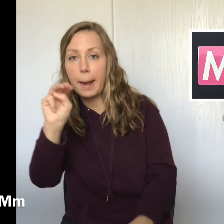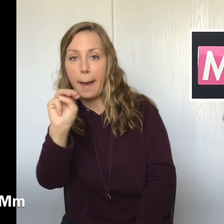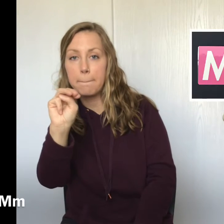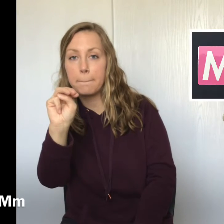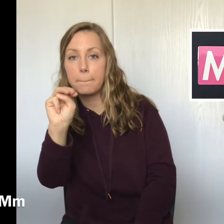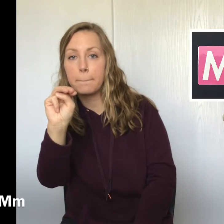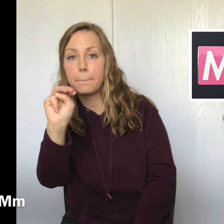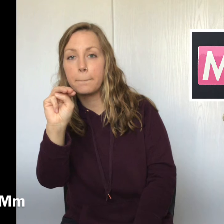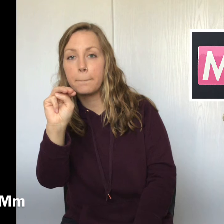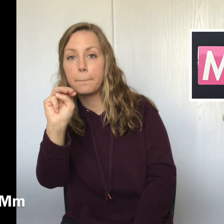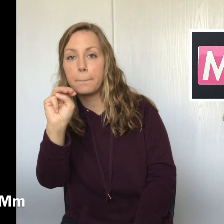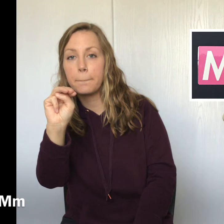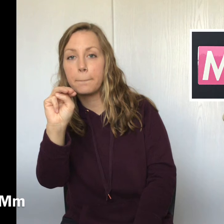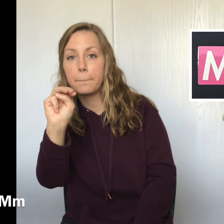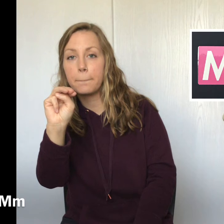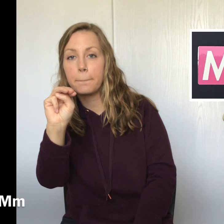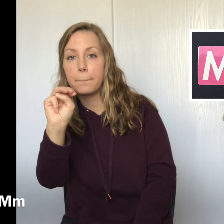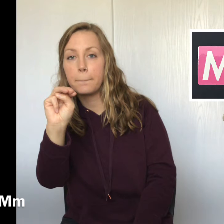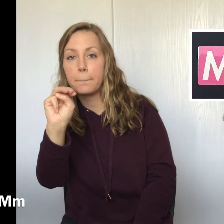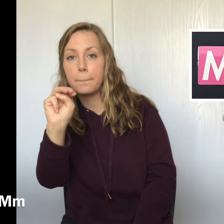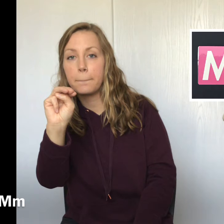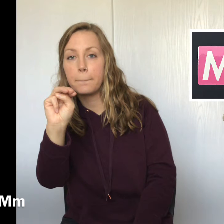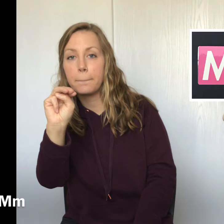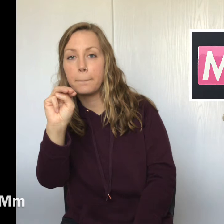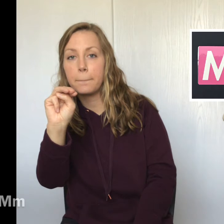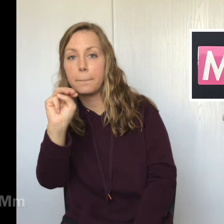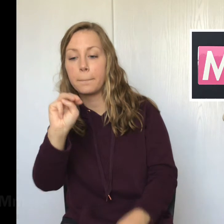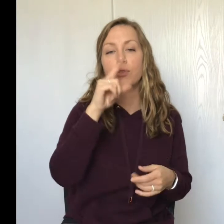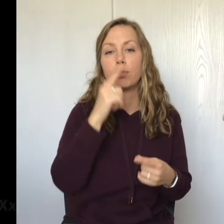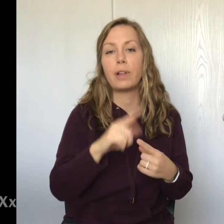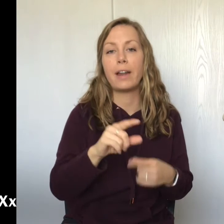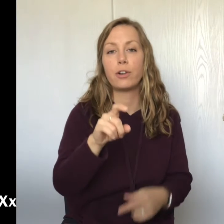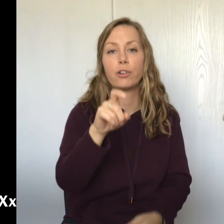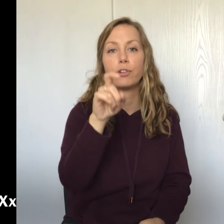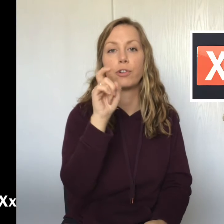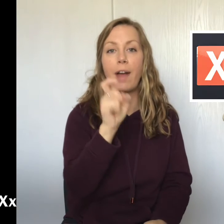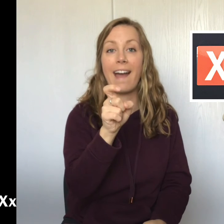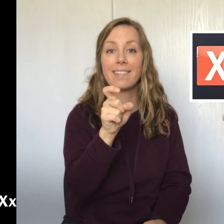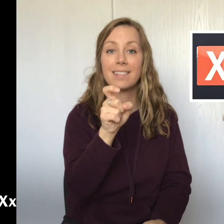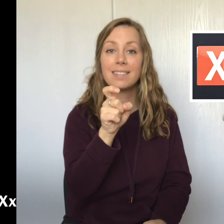We also have letter M and letter X.